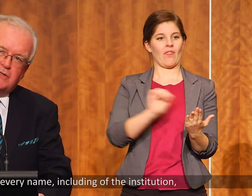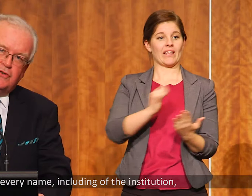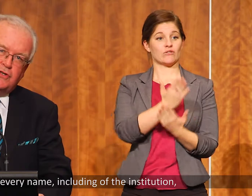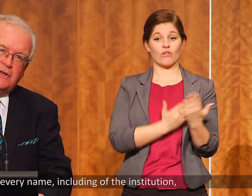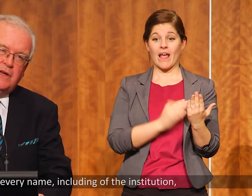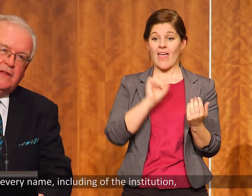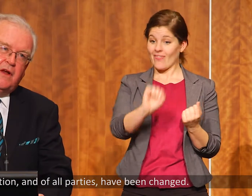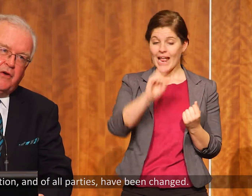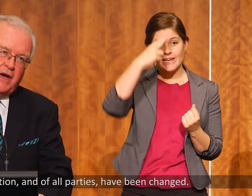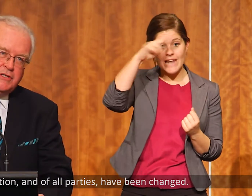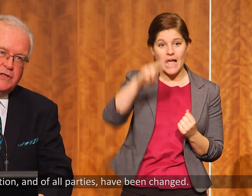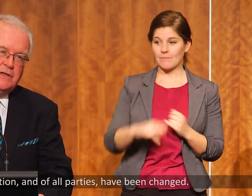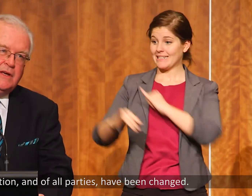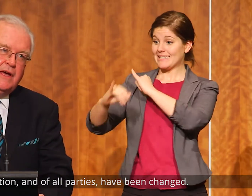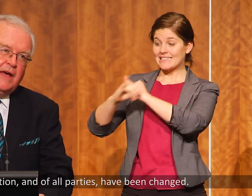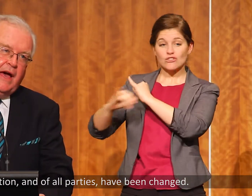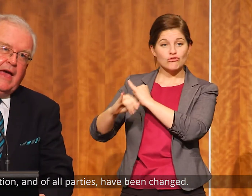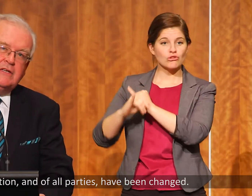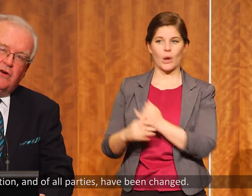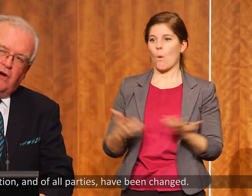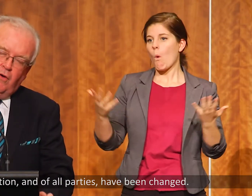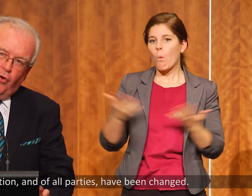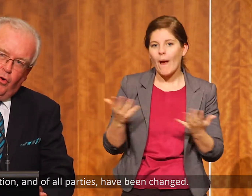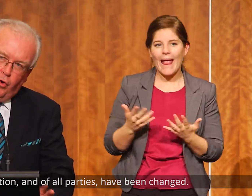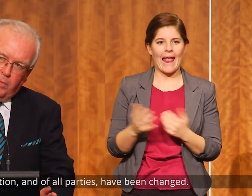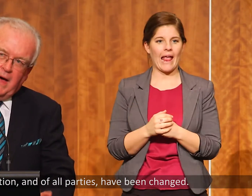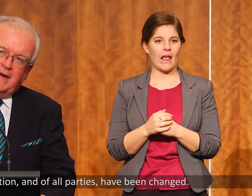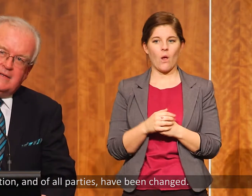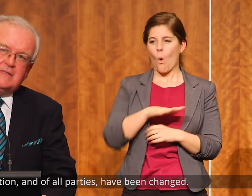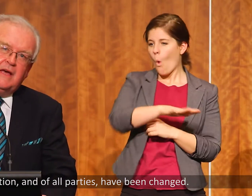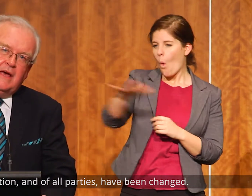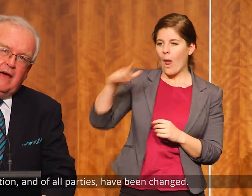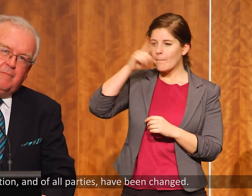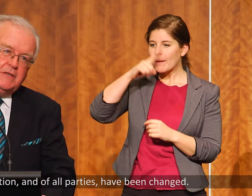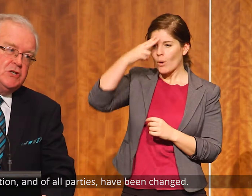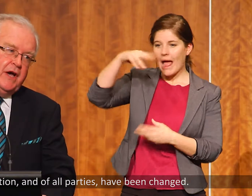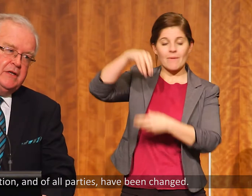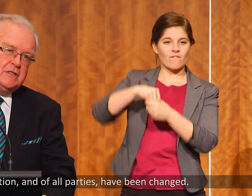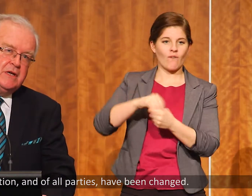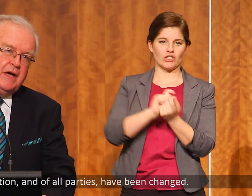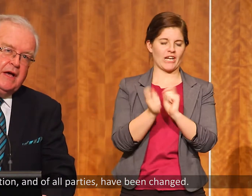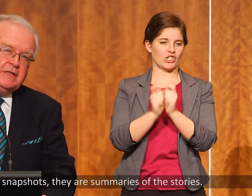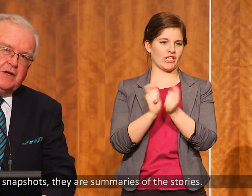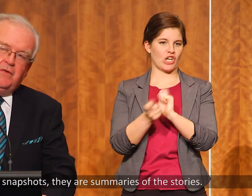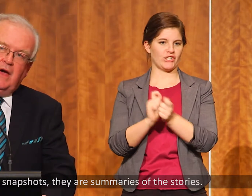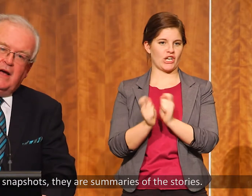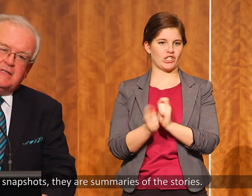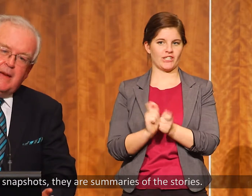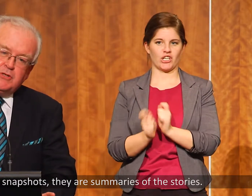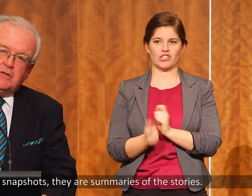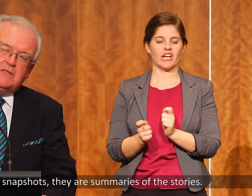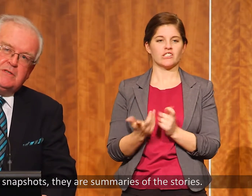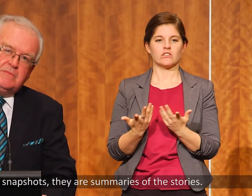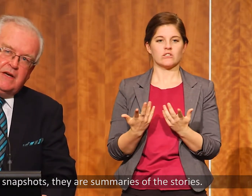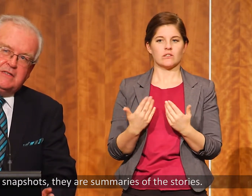of the institution, the location, and of all parties have been changed. So they are